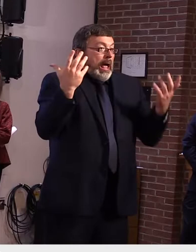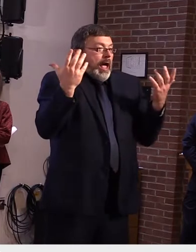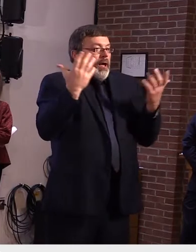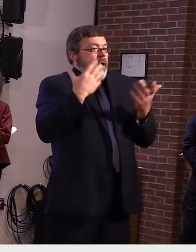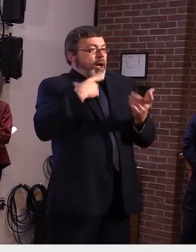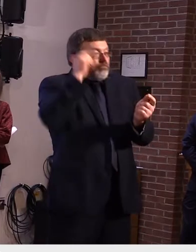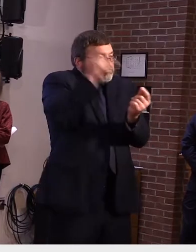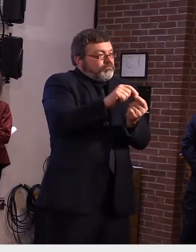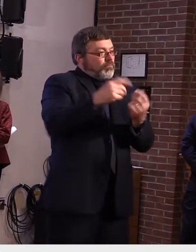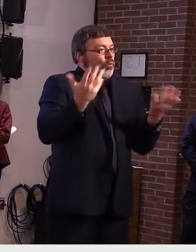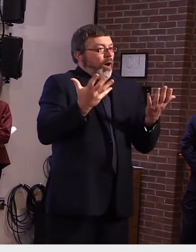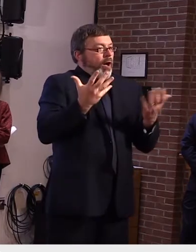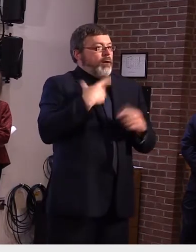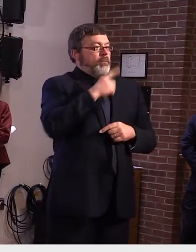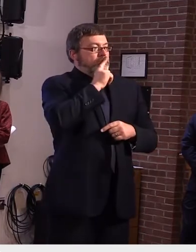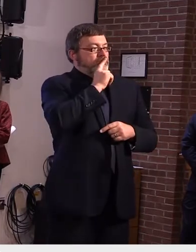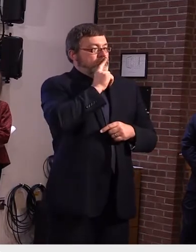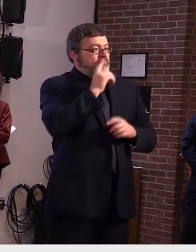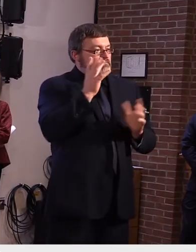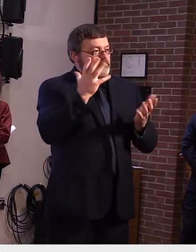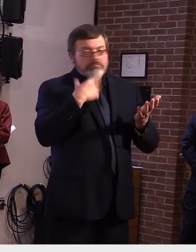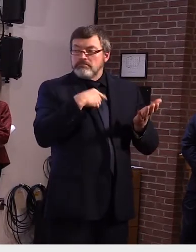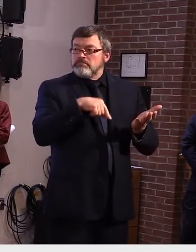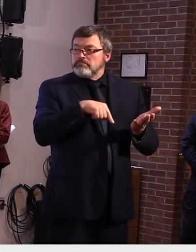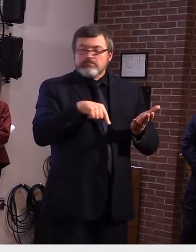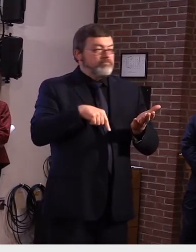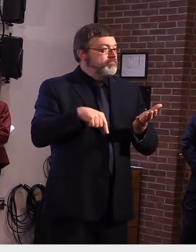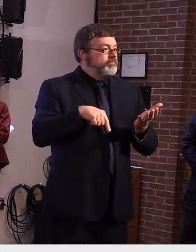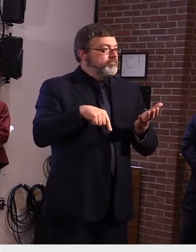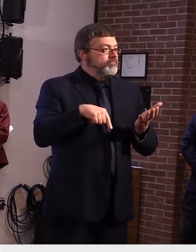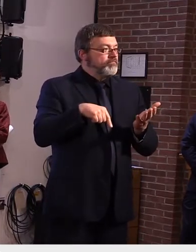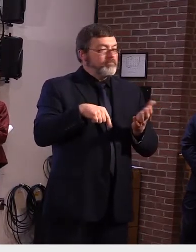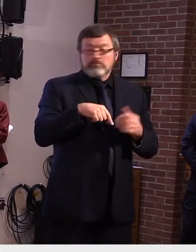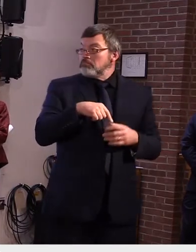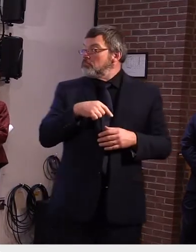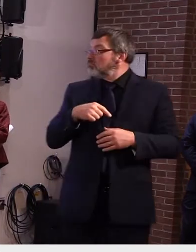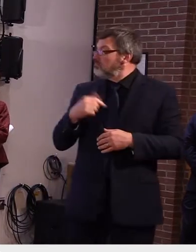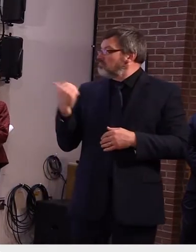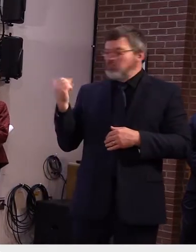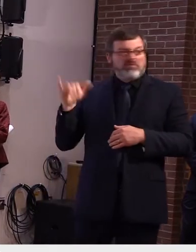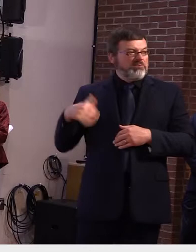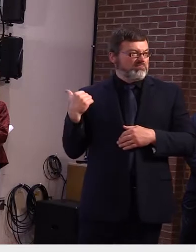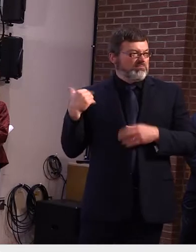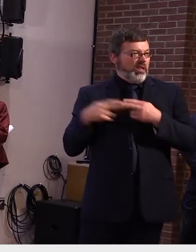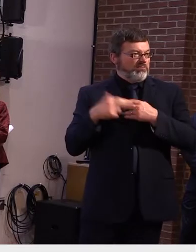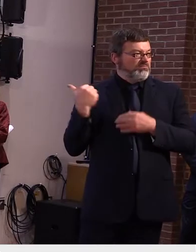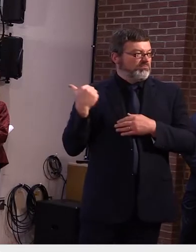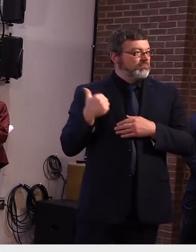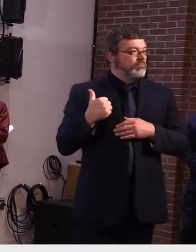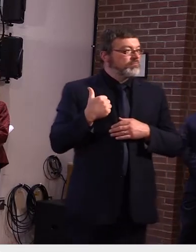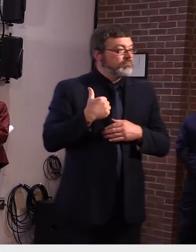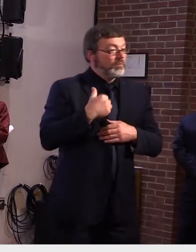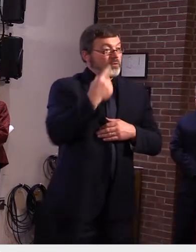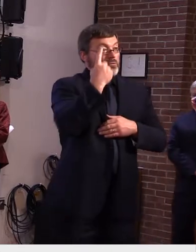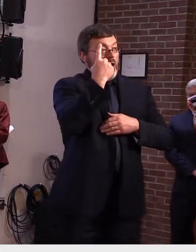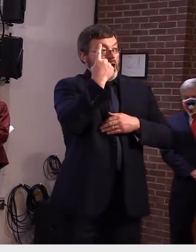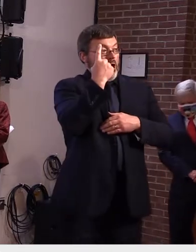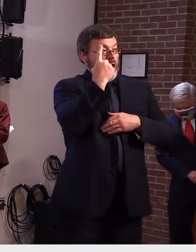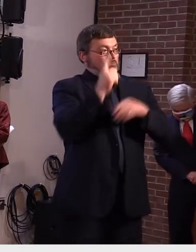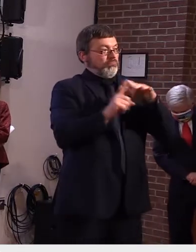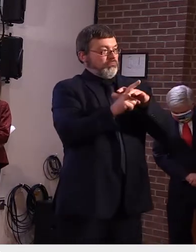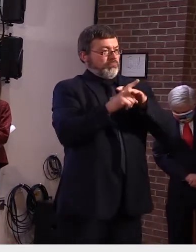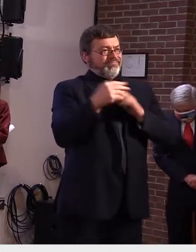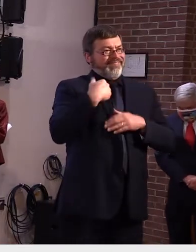workplace it's only one hockey associated case in each of those settings so we're not talking about you know